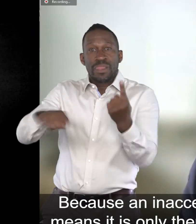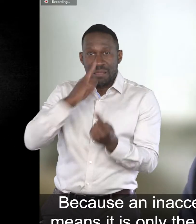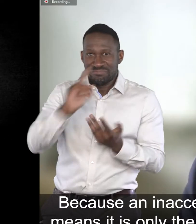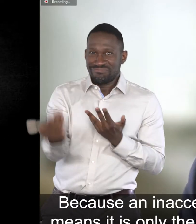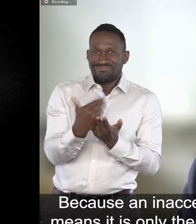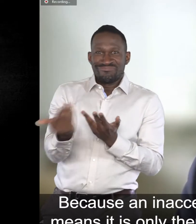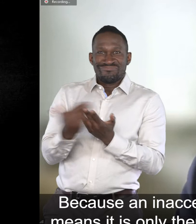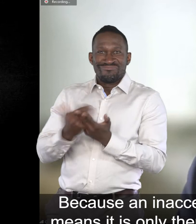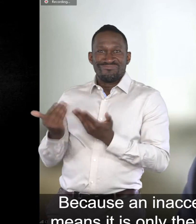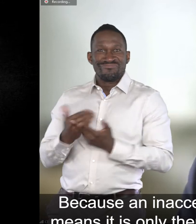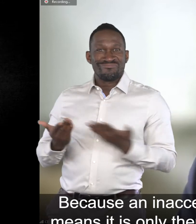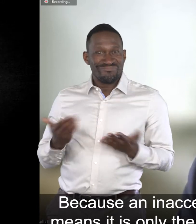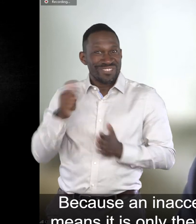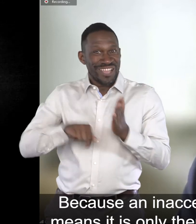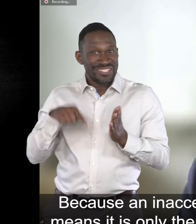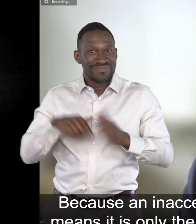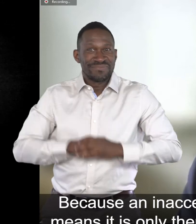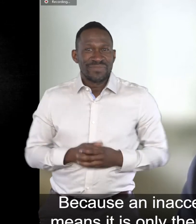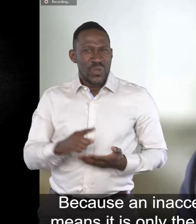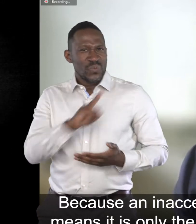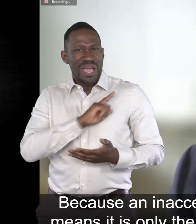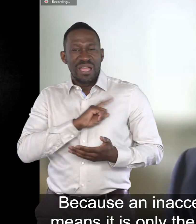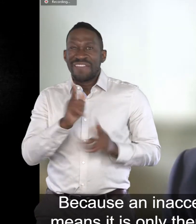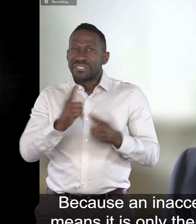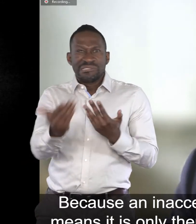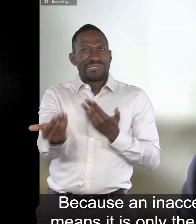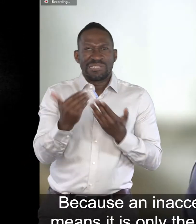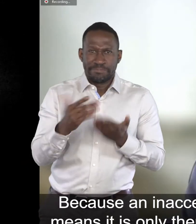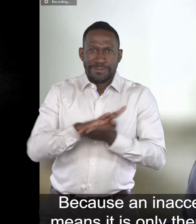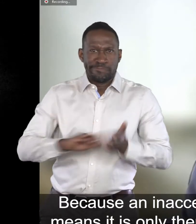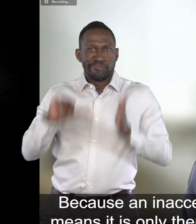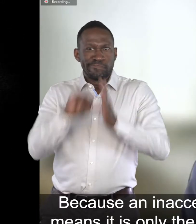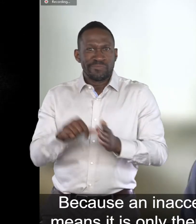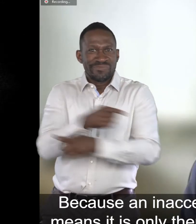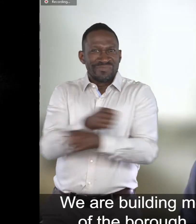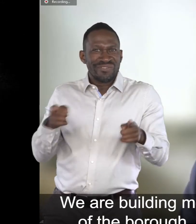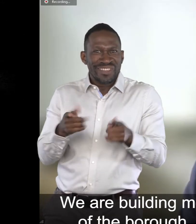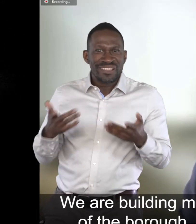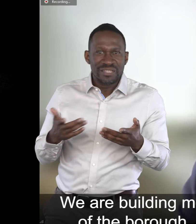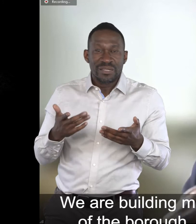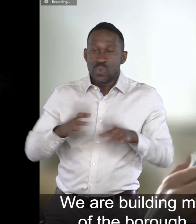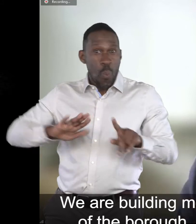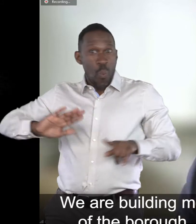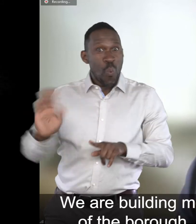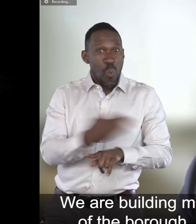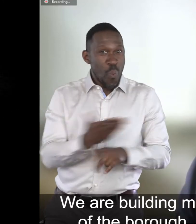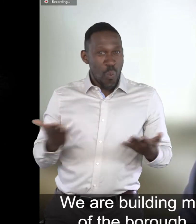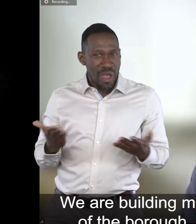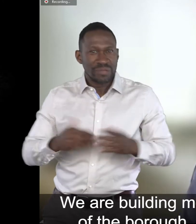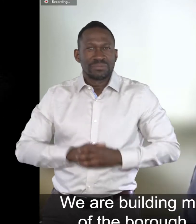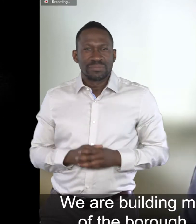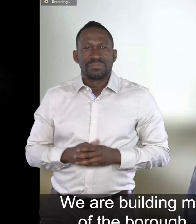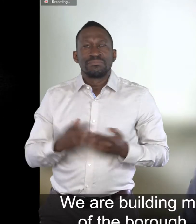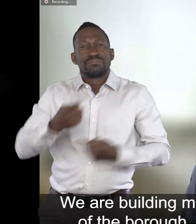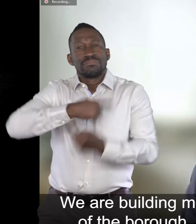beginning because an inaccessible building for residents means it's only there for some residents, not all. We're building more new homes